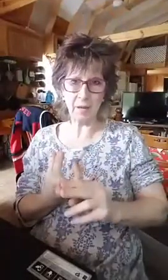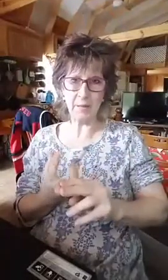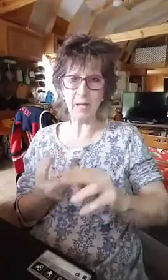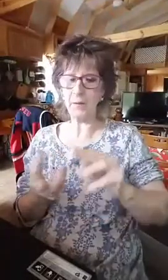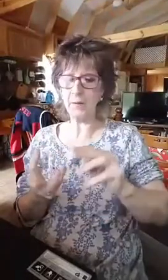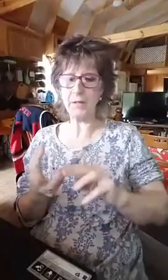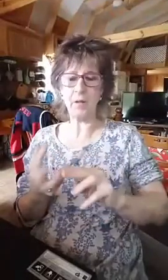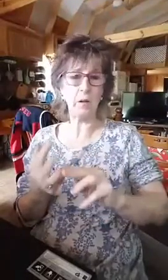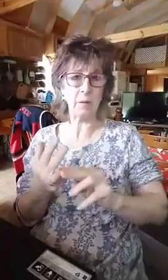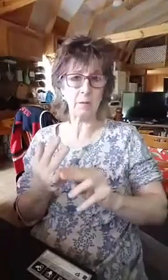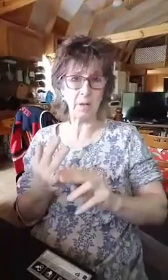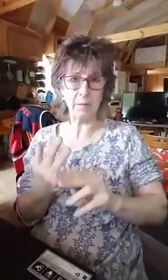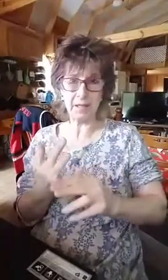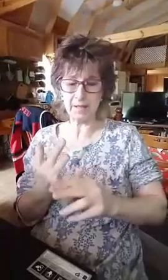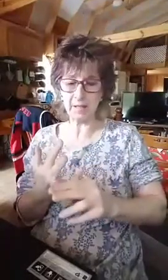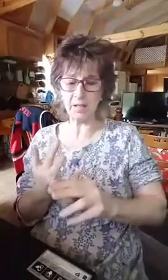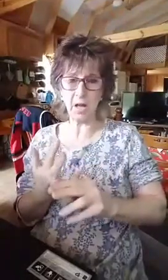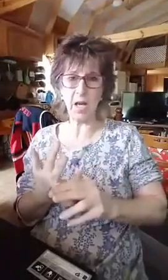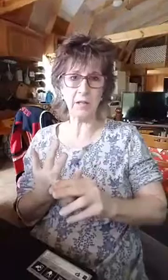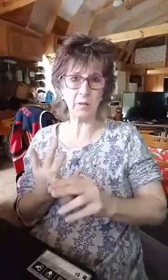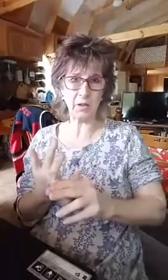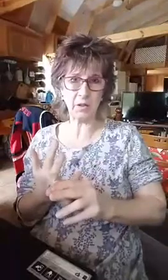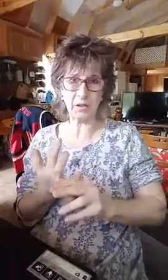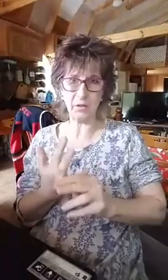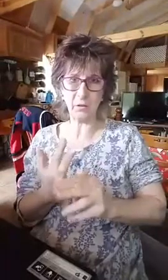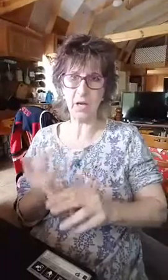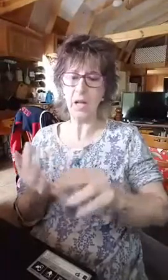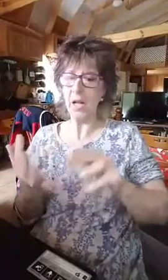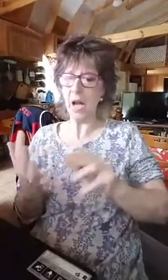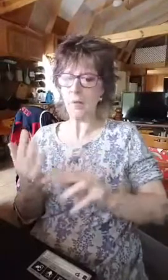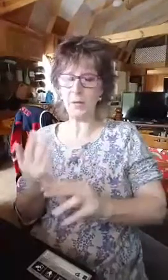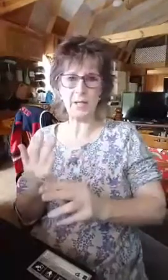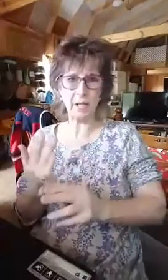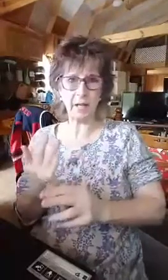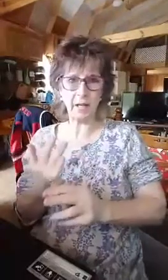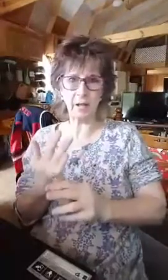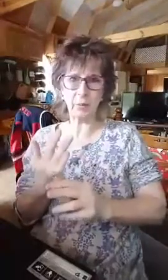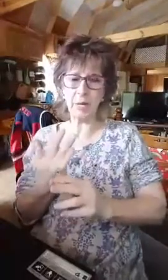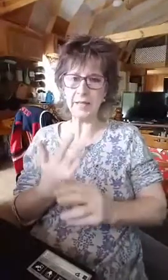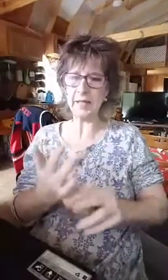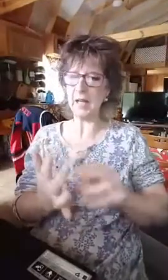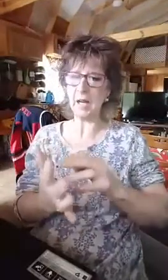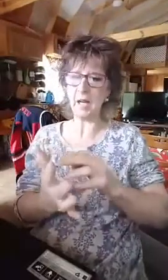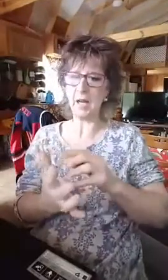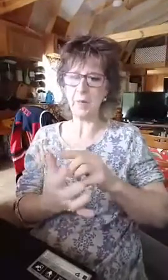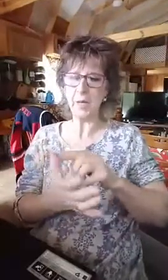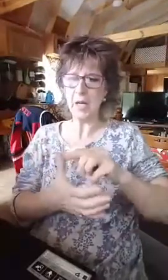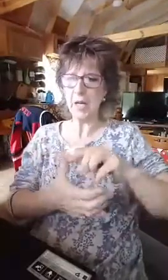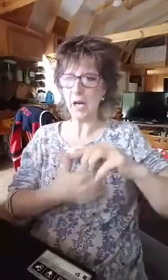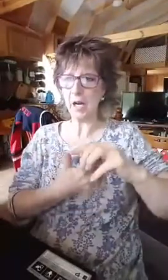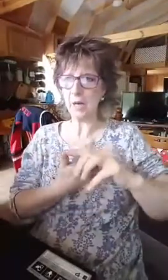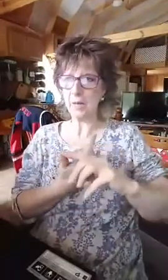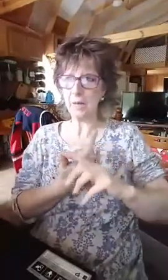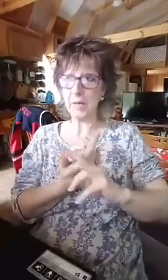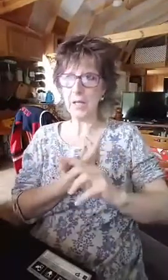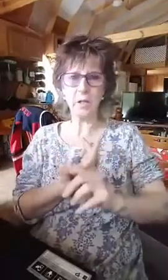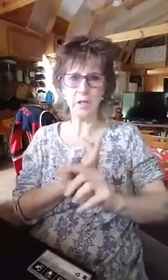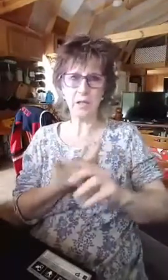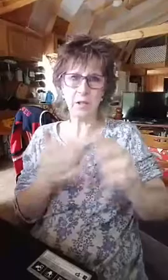me. I feel as though I'm afraid my kid's going to die and overdose on a drug. I'm afraid he's going to get a girl pregnant. Um, he could, so